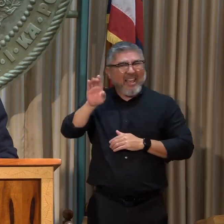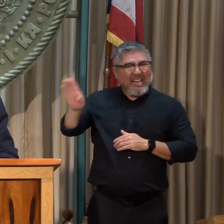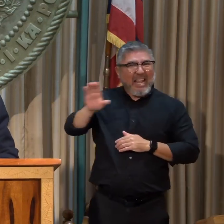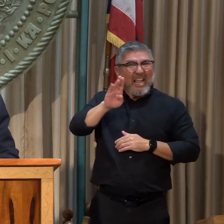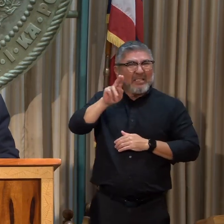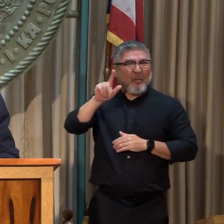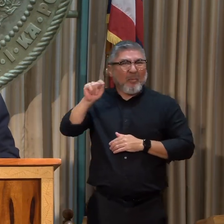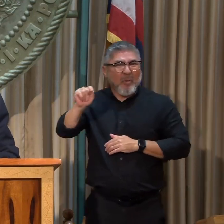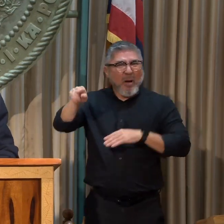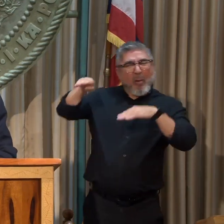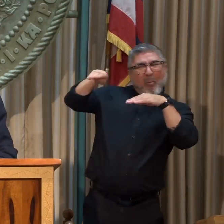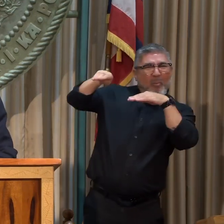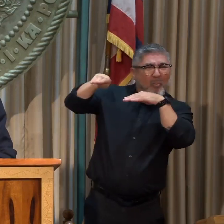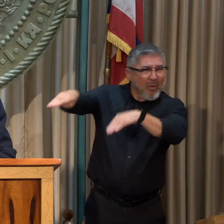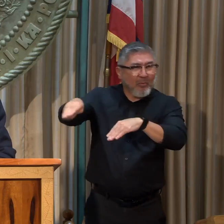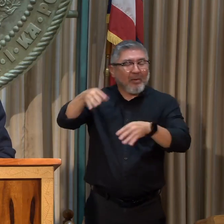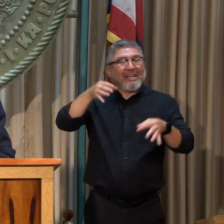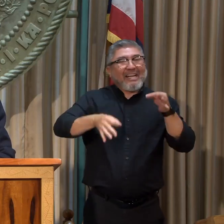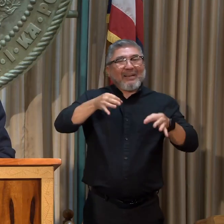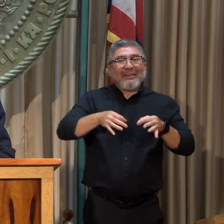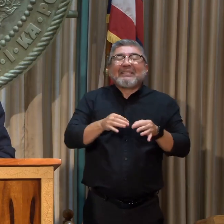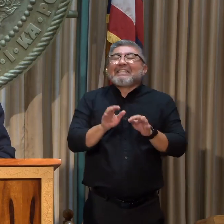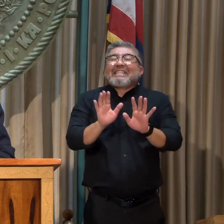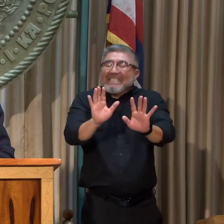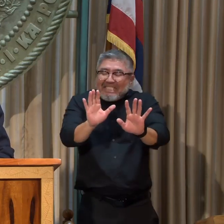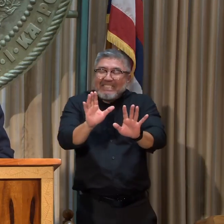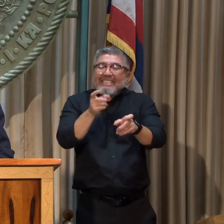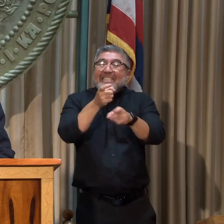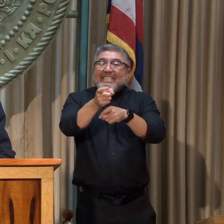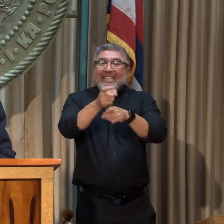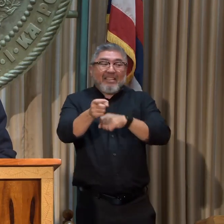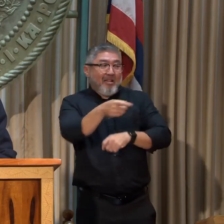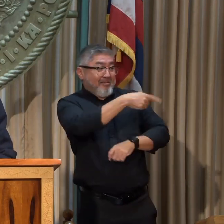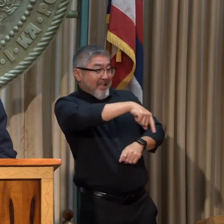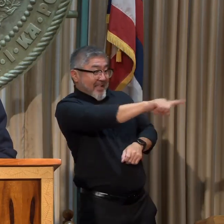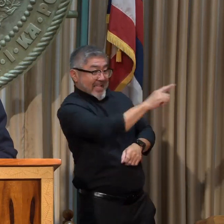Actually, I should say it nicely. These advocates and environmentally